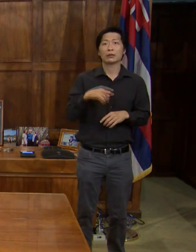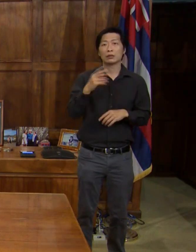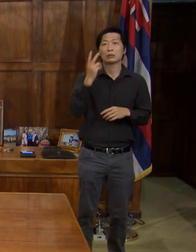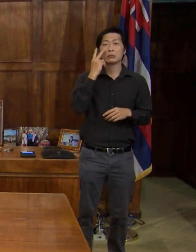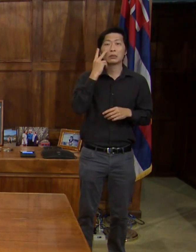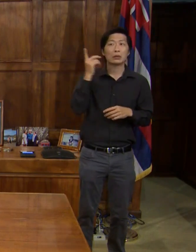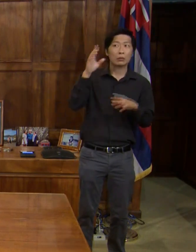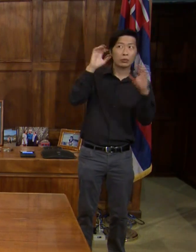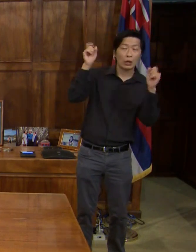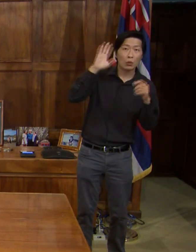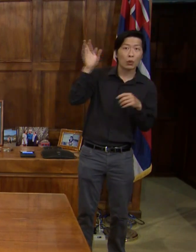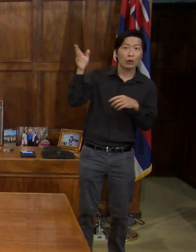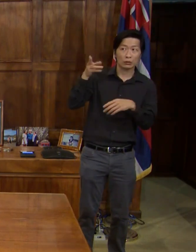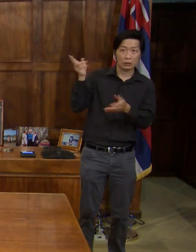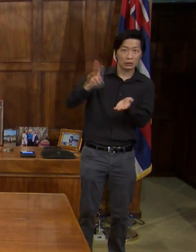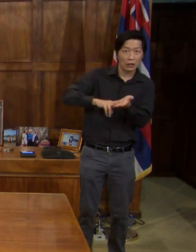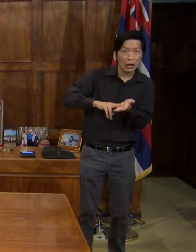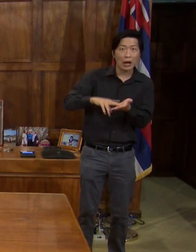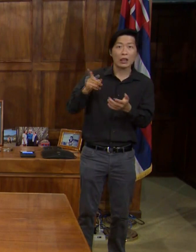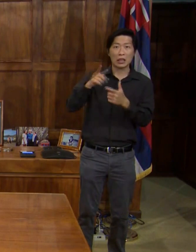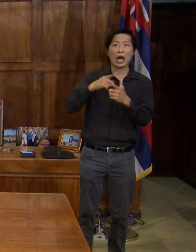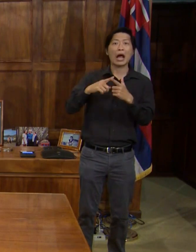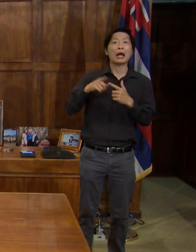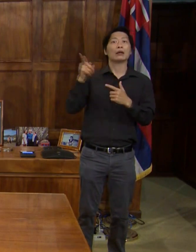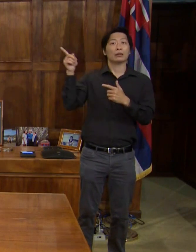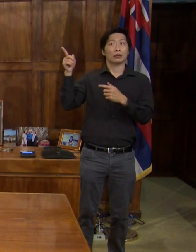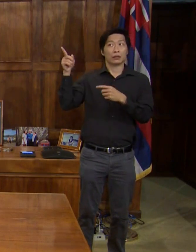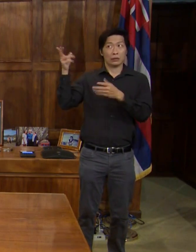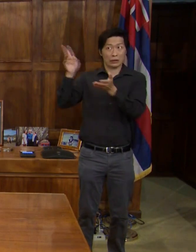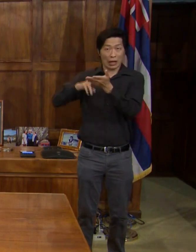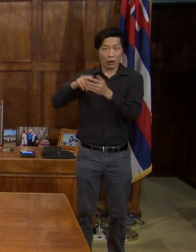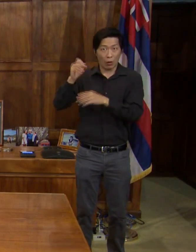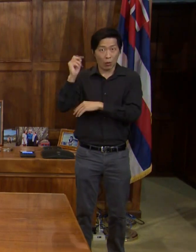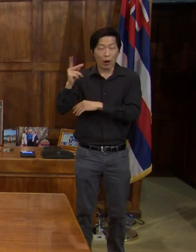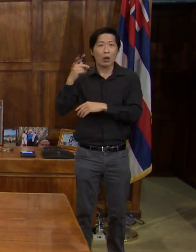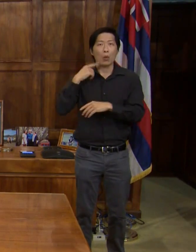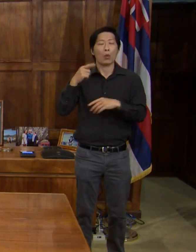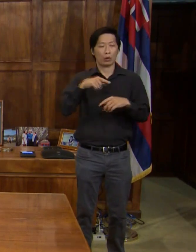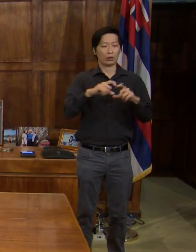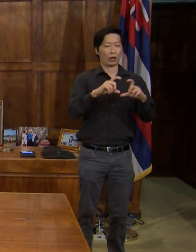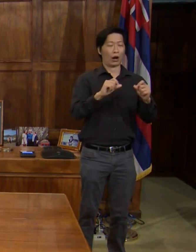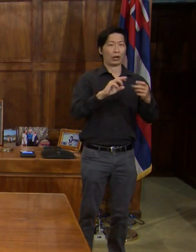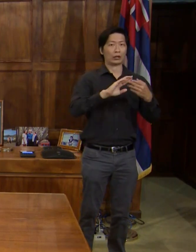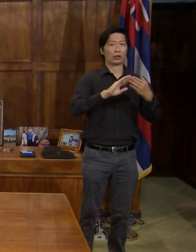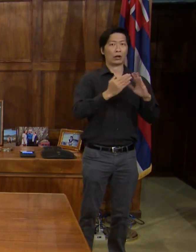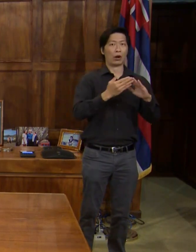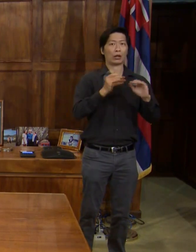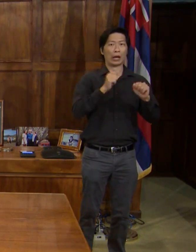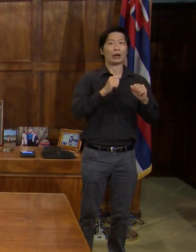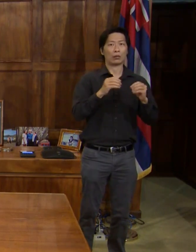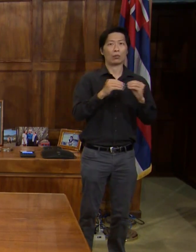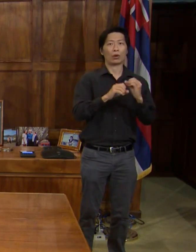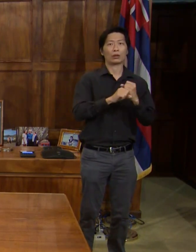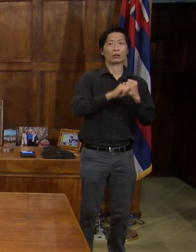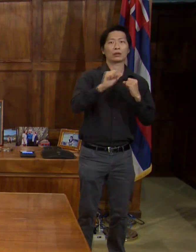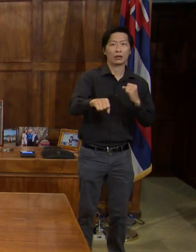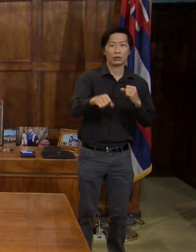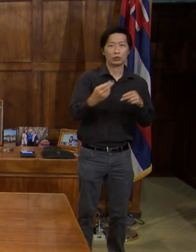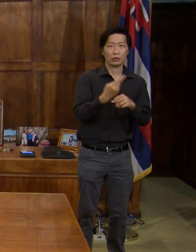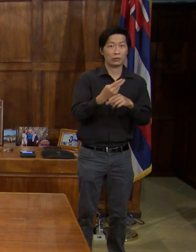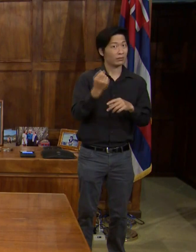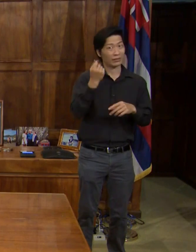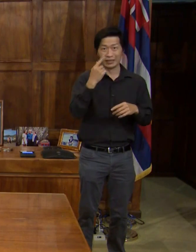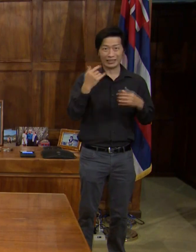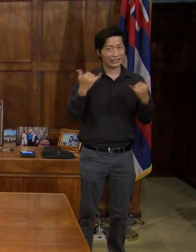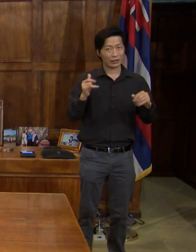that will allow the city to extend the ability for people to use the city card. Right now, the deadline is still 11